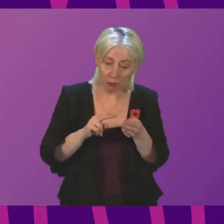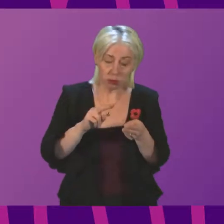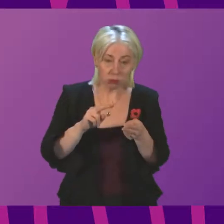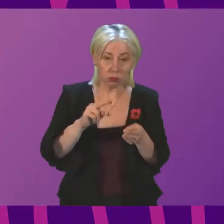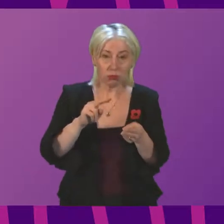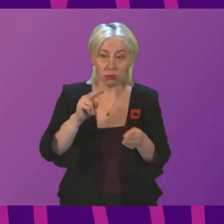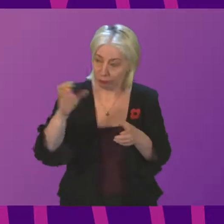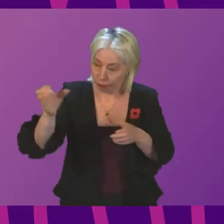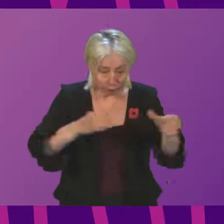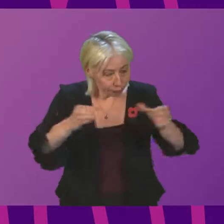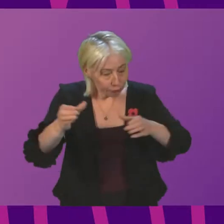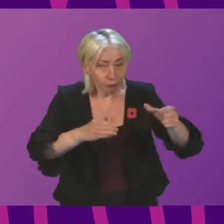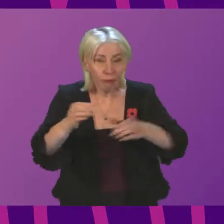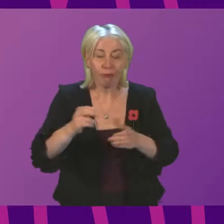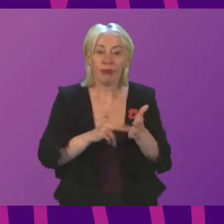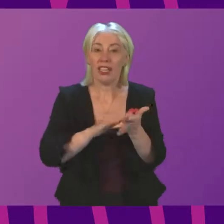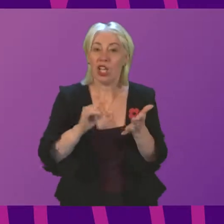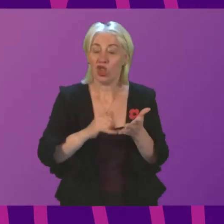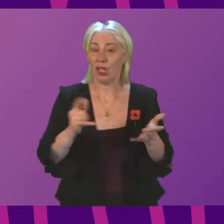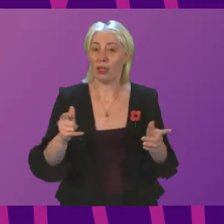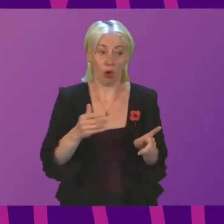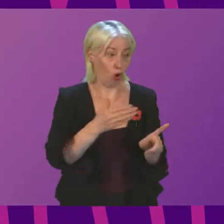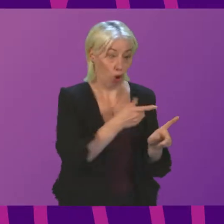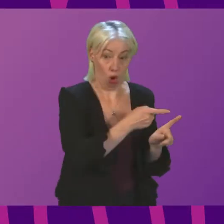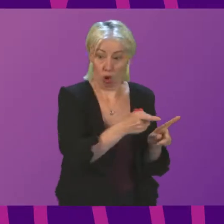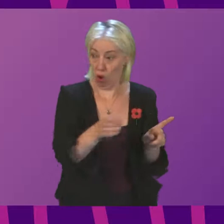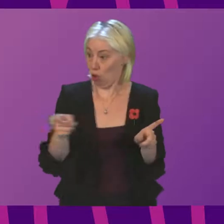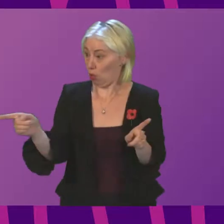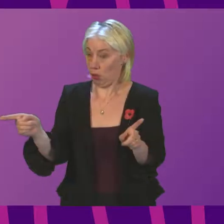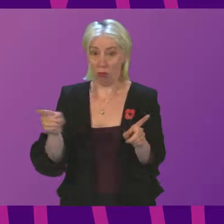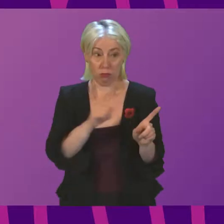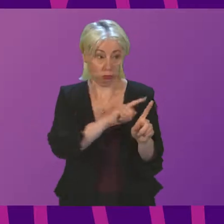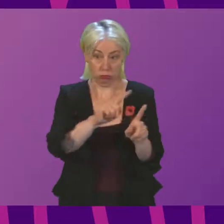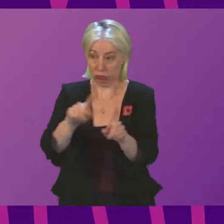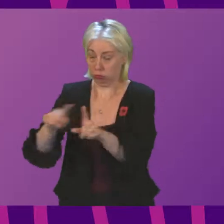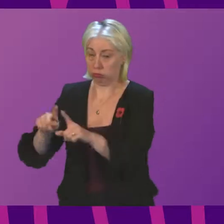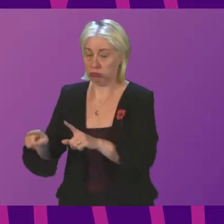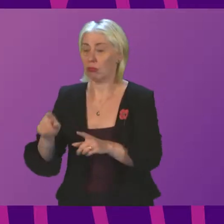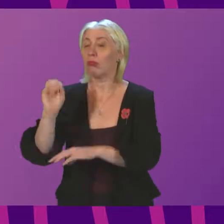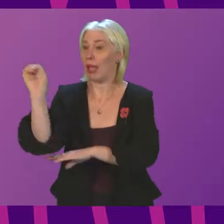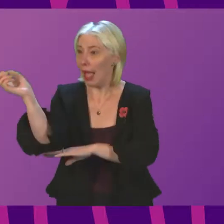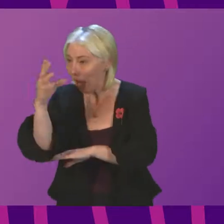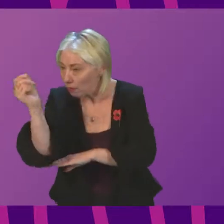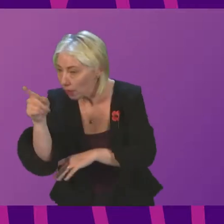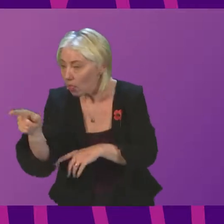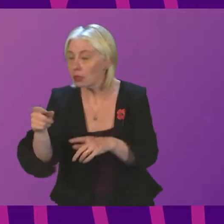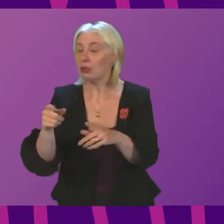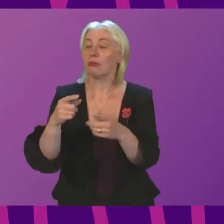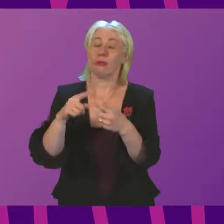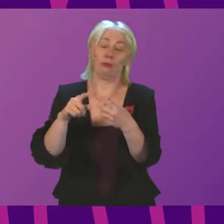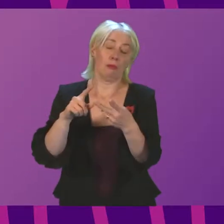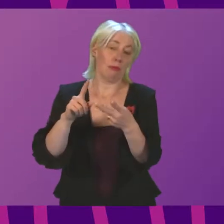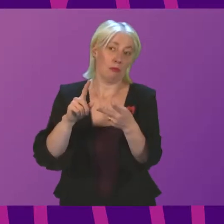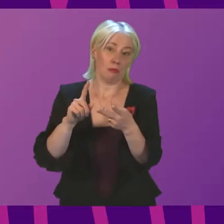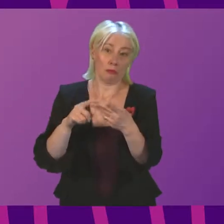employment in the National Health Service in all areas of responsibility. I talked about the Scottish Ambulance Service personnel a moment ago,